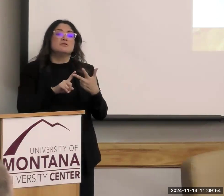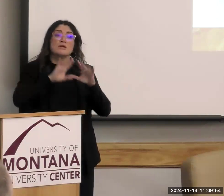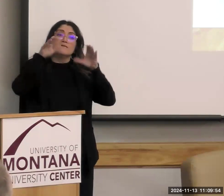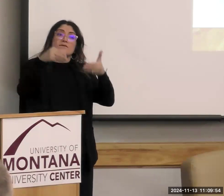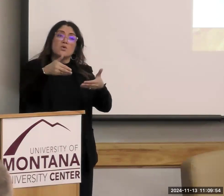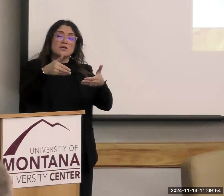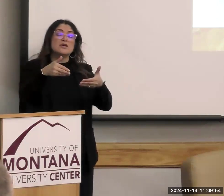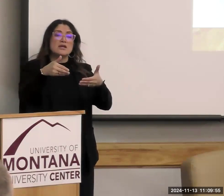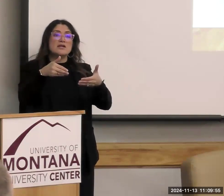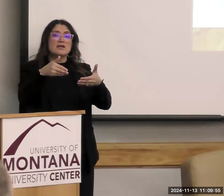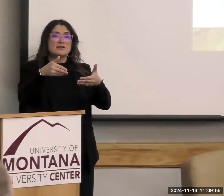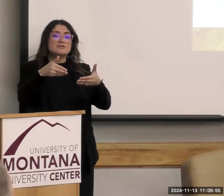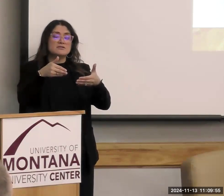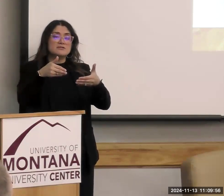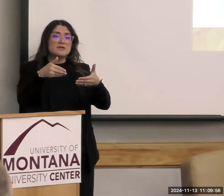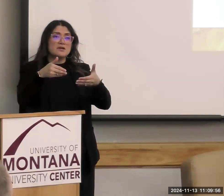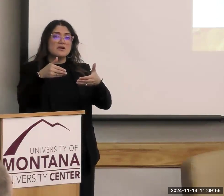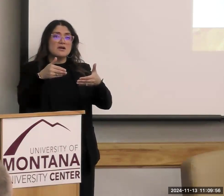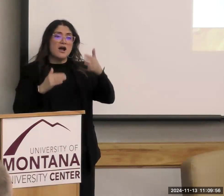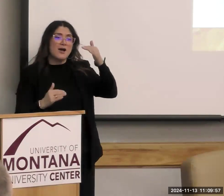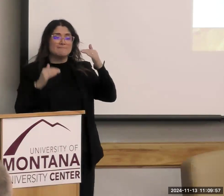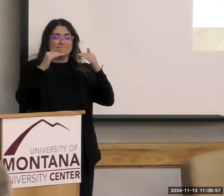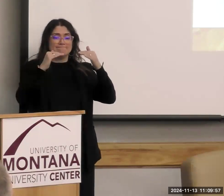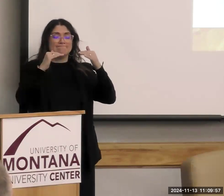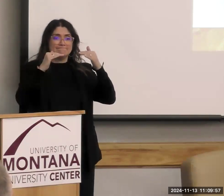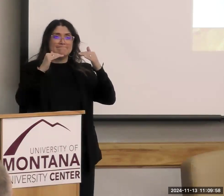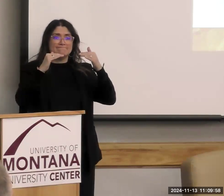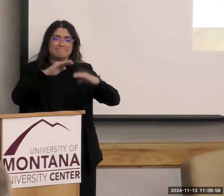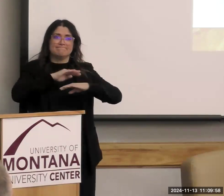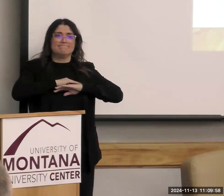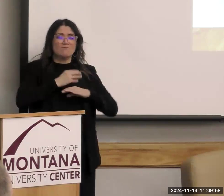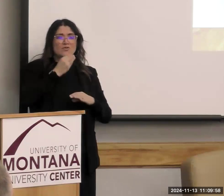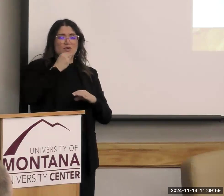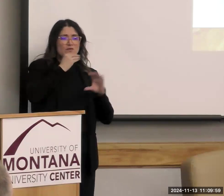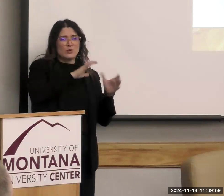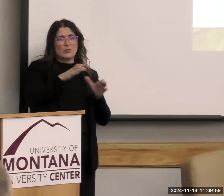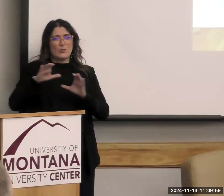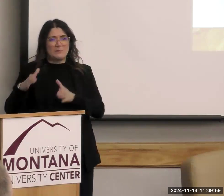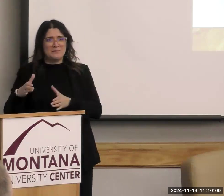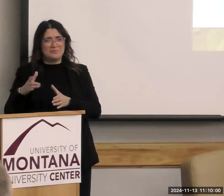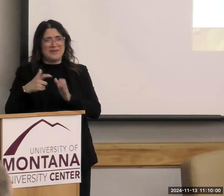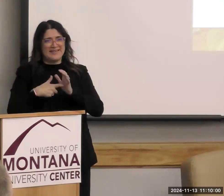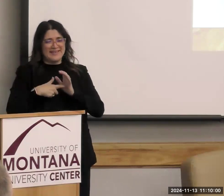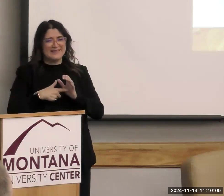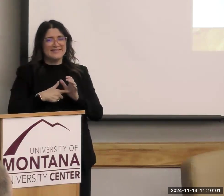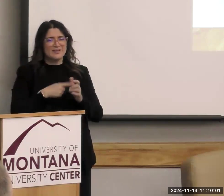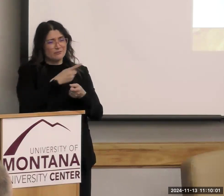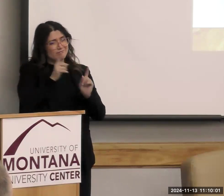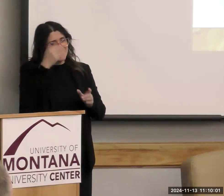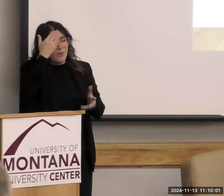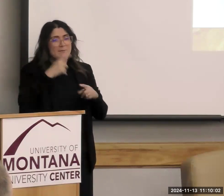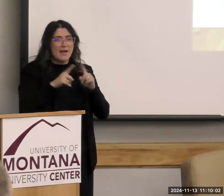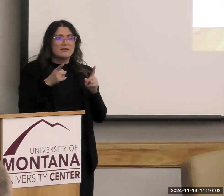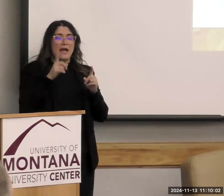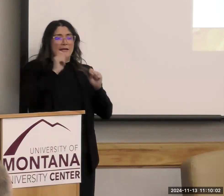on meeting the food group needs. And we all know what those are, but I can reiterate them for you if you don't. But